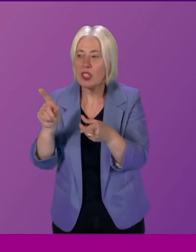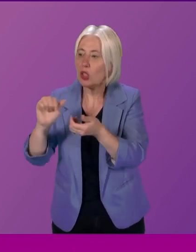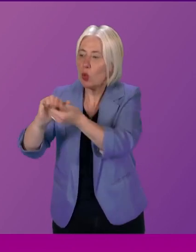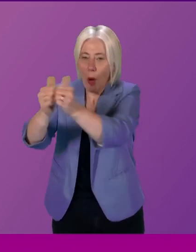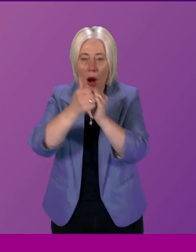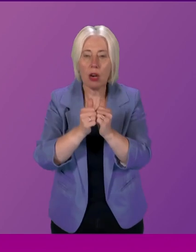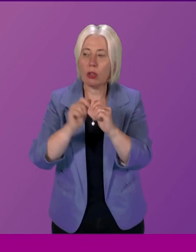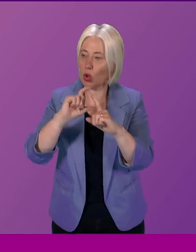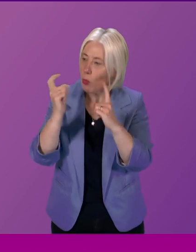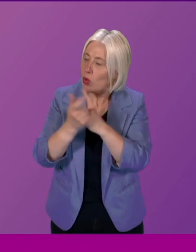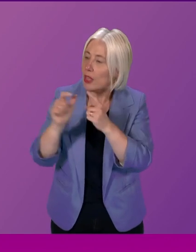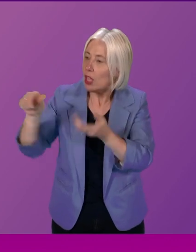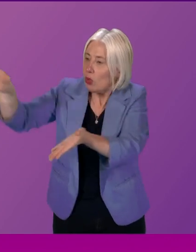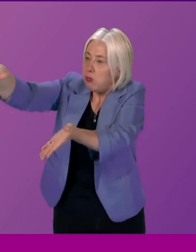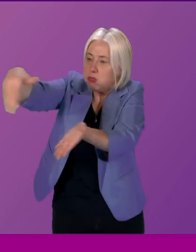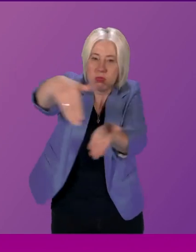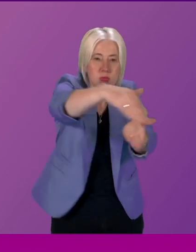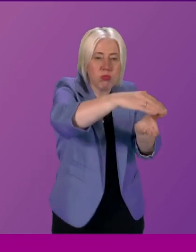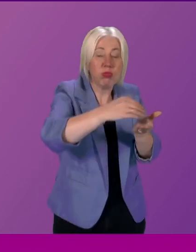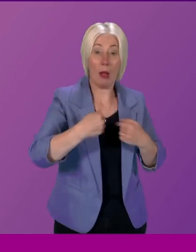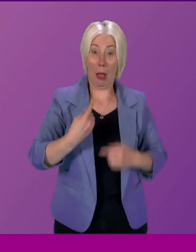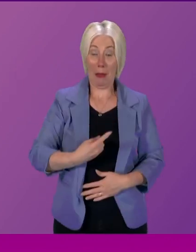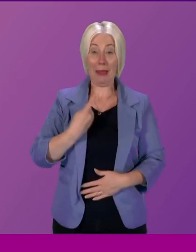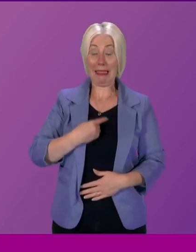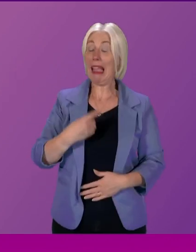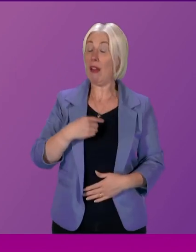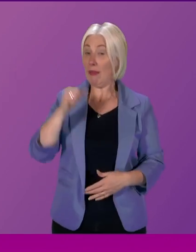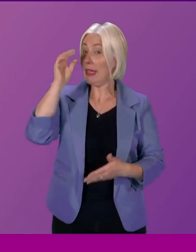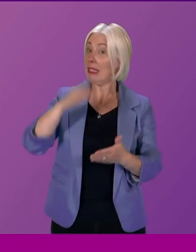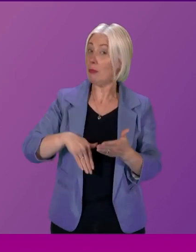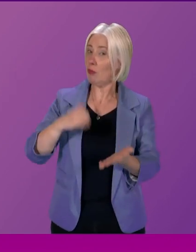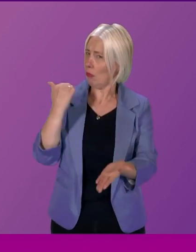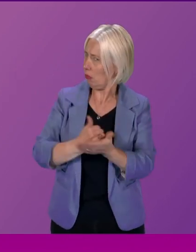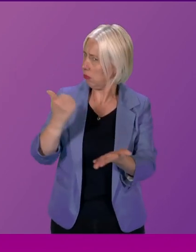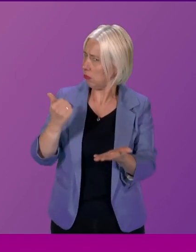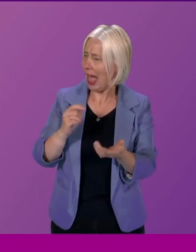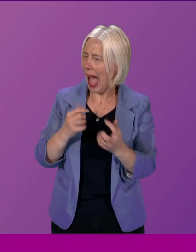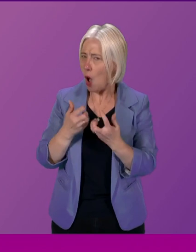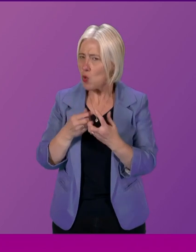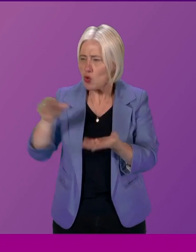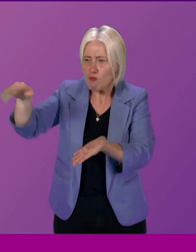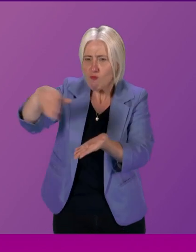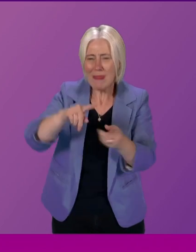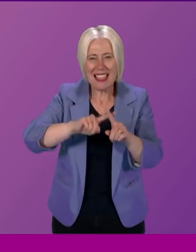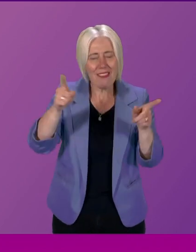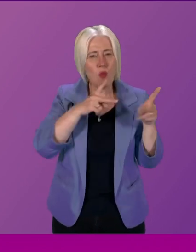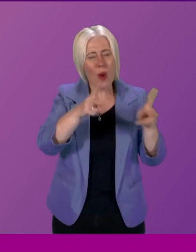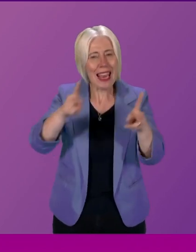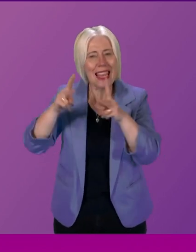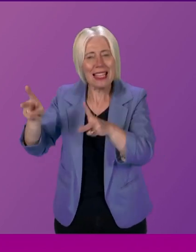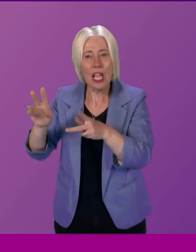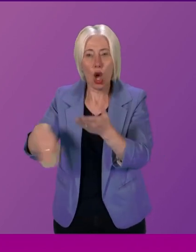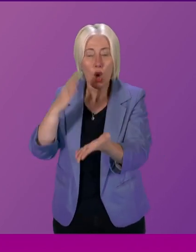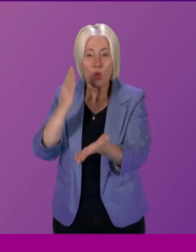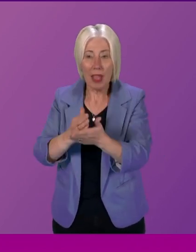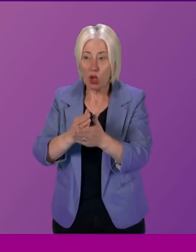gather a range of views and I have personal experience of the excellent and creative work that these teams do to ensure voices